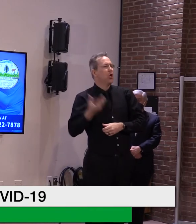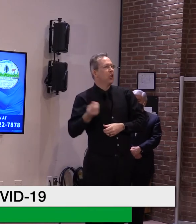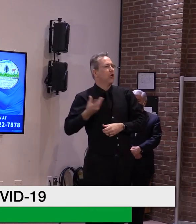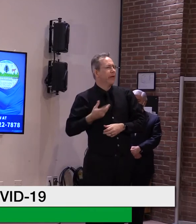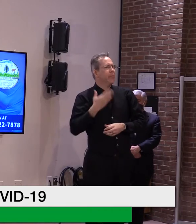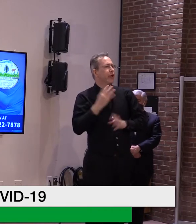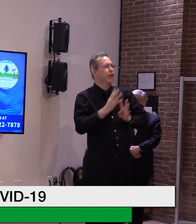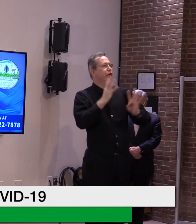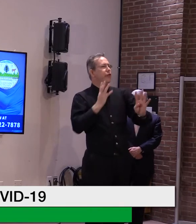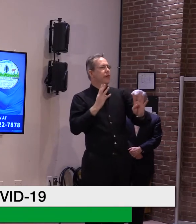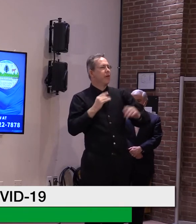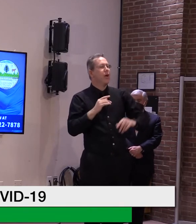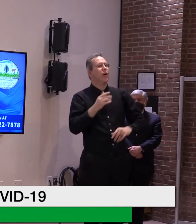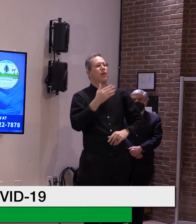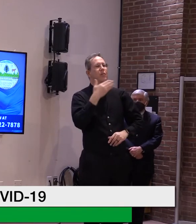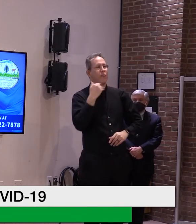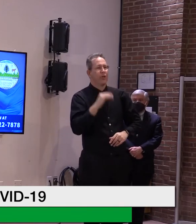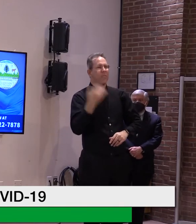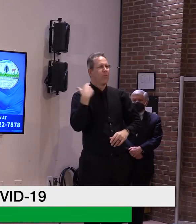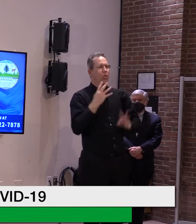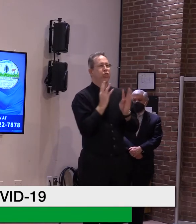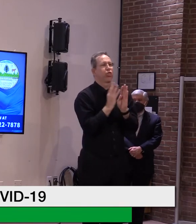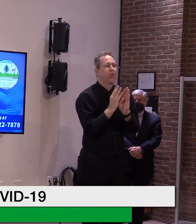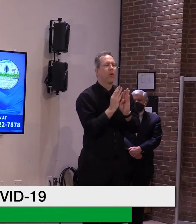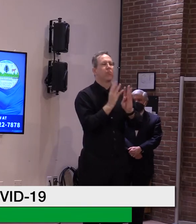adhering to usual public health guidance.